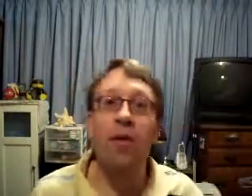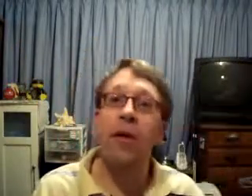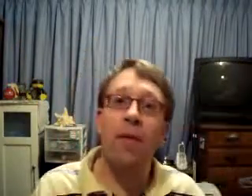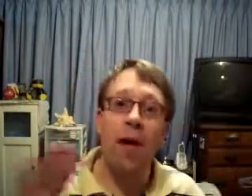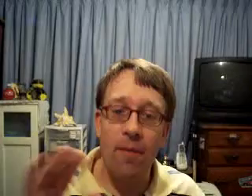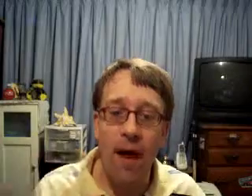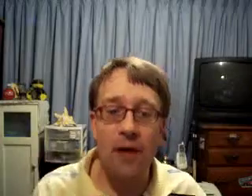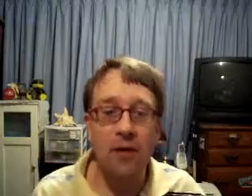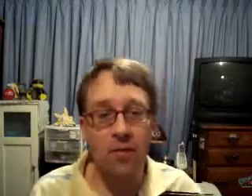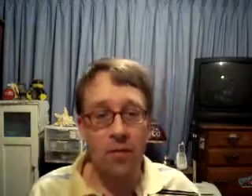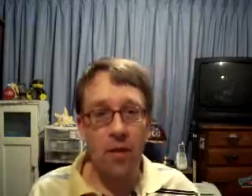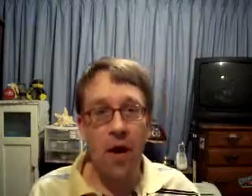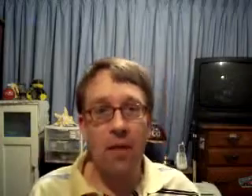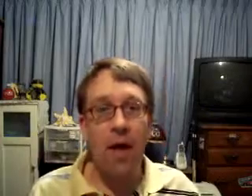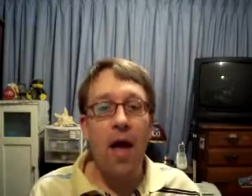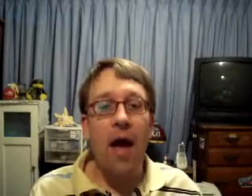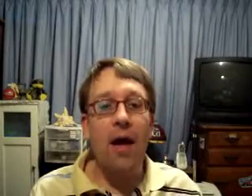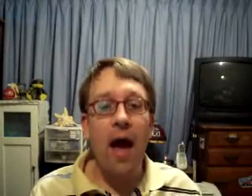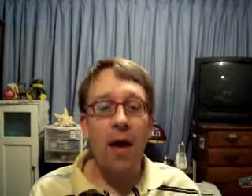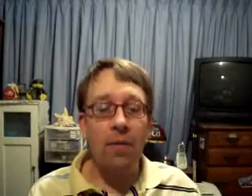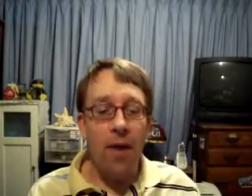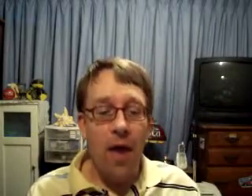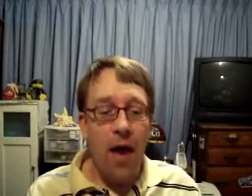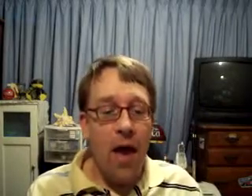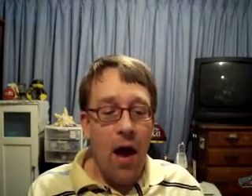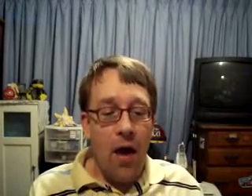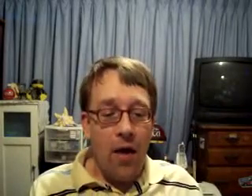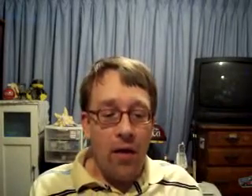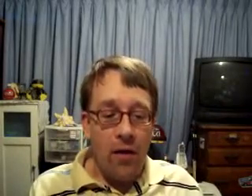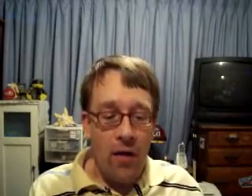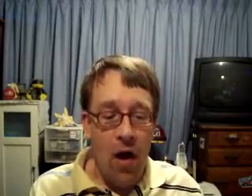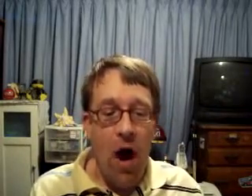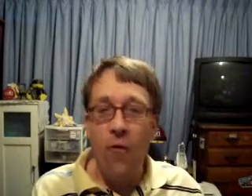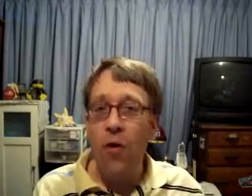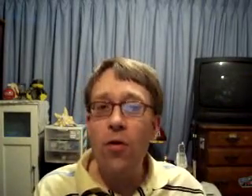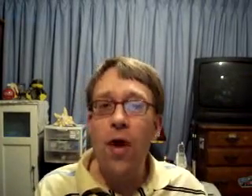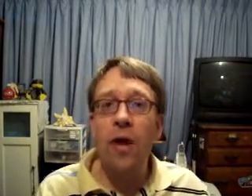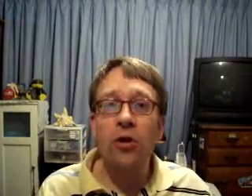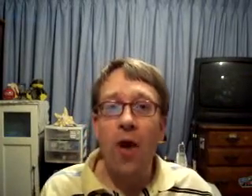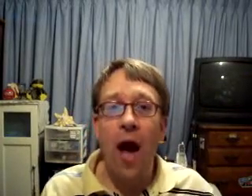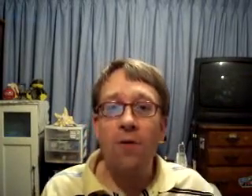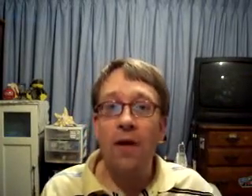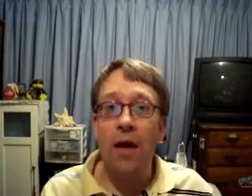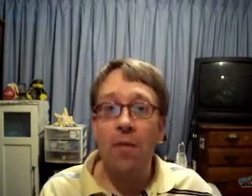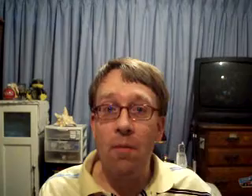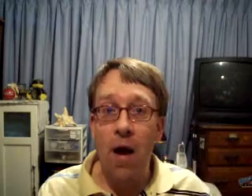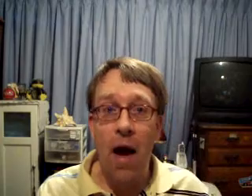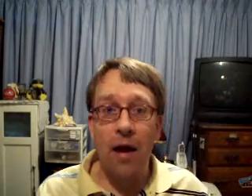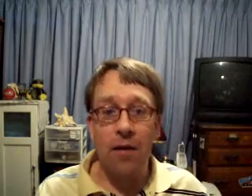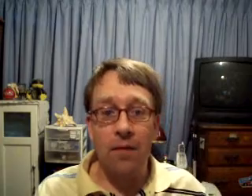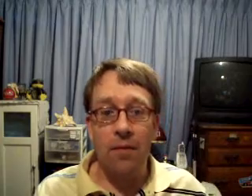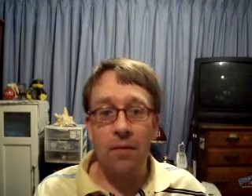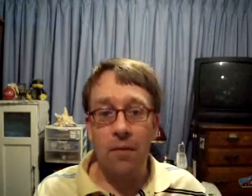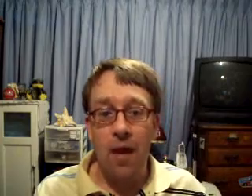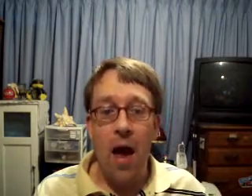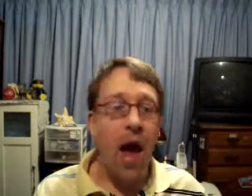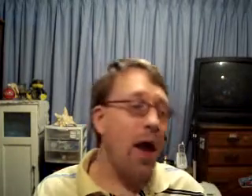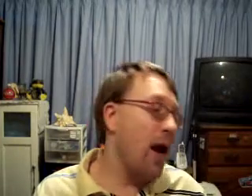earth and they make a mess. Okay. Now there are a few things you have to keep in mind. And